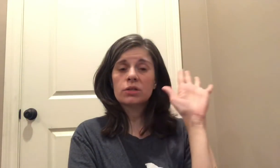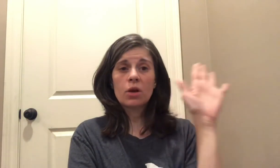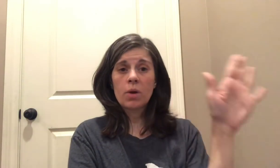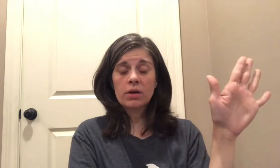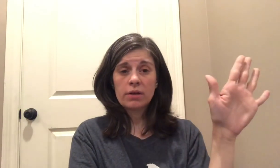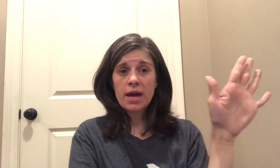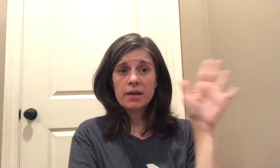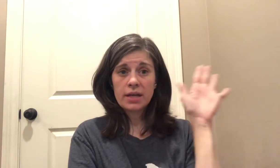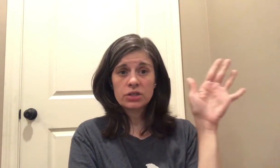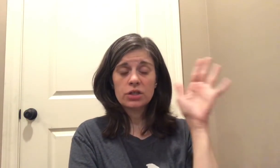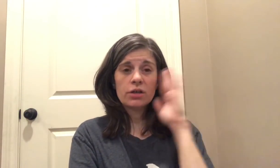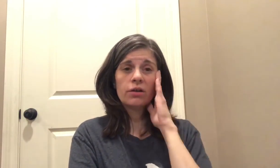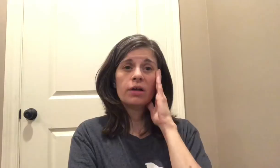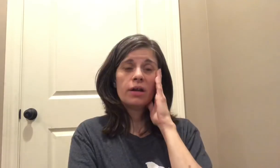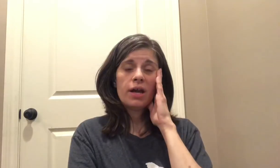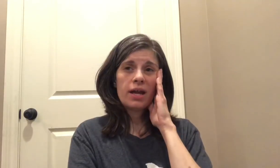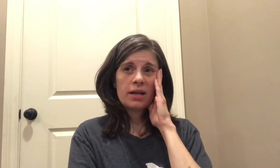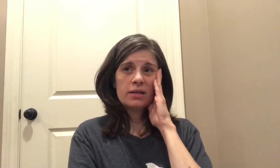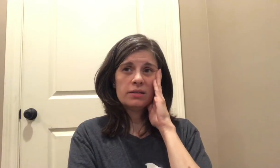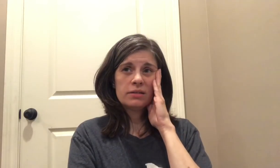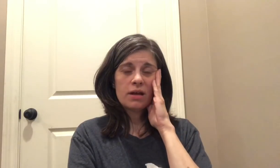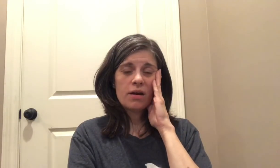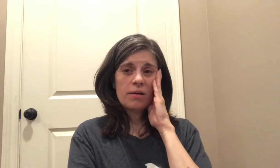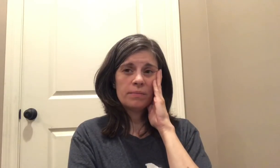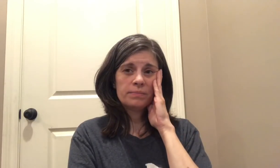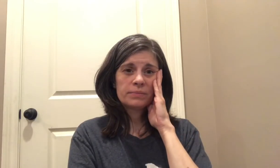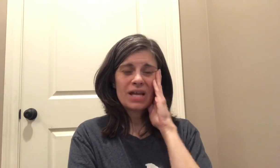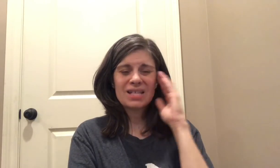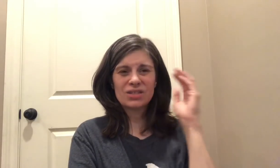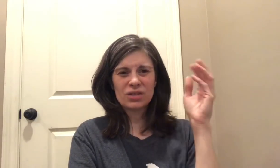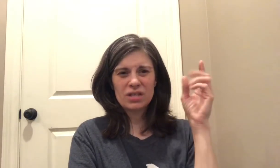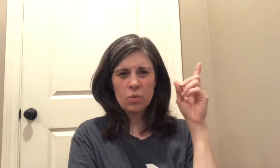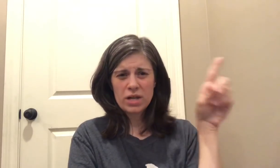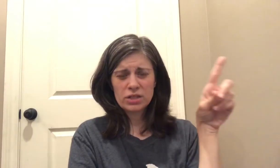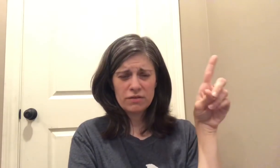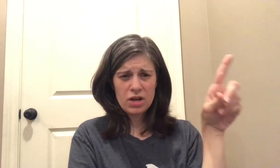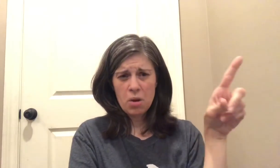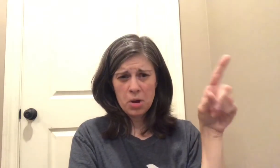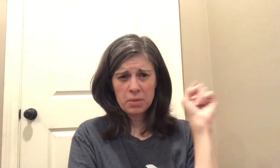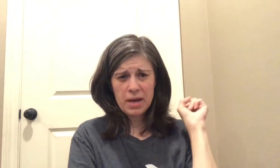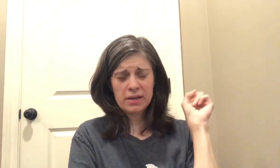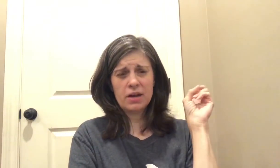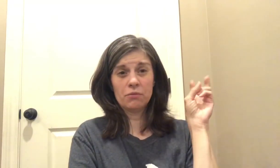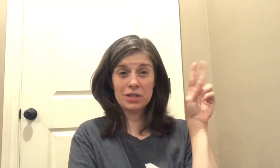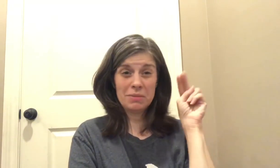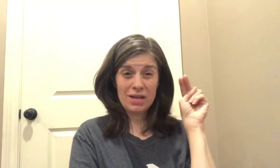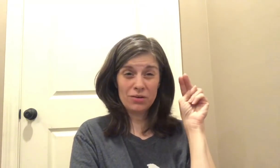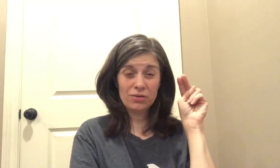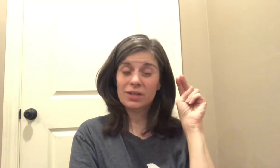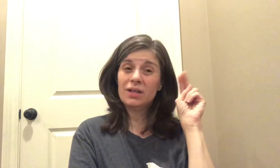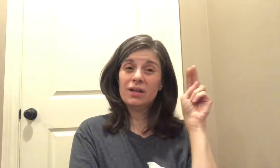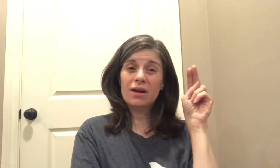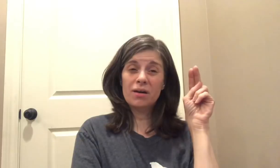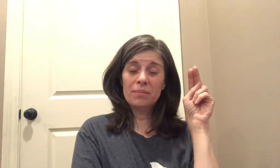going to start working on that next year and um I still need to watch the video I bought about it and read the manual um